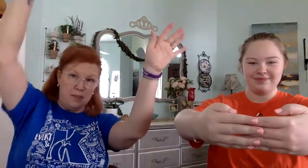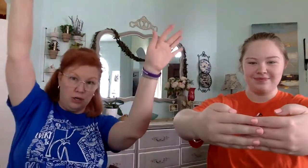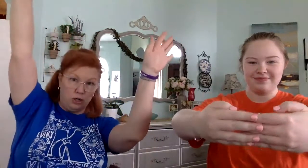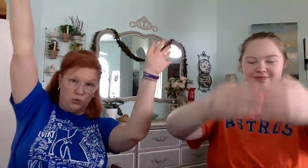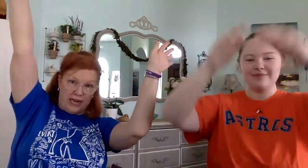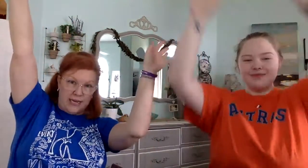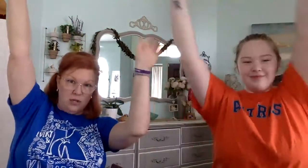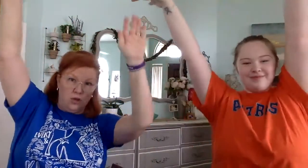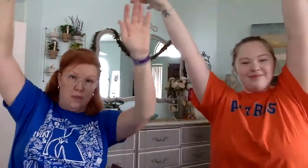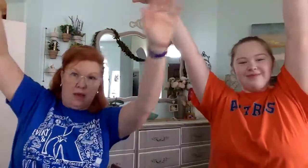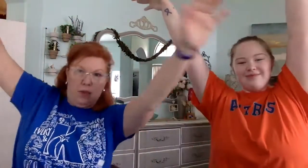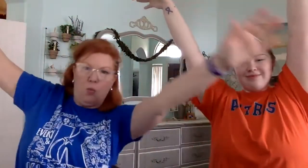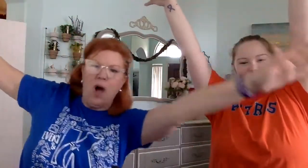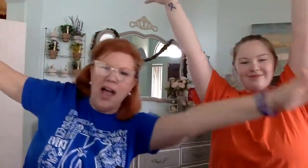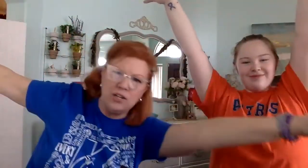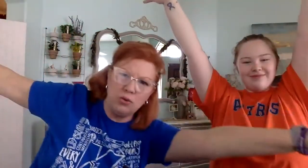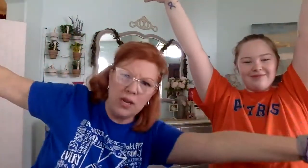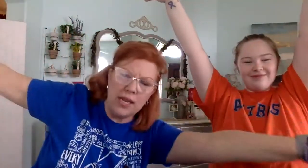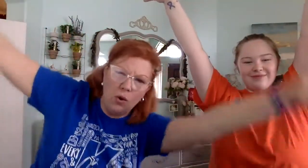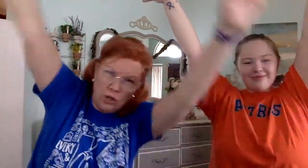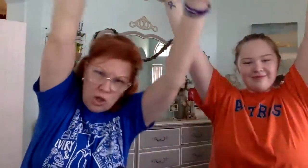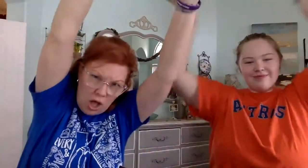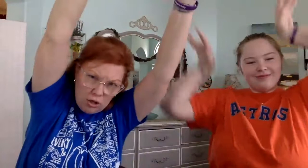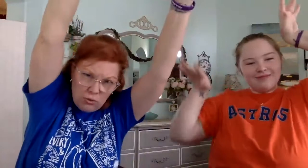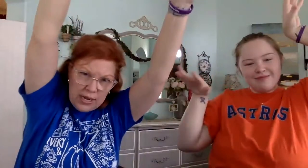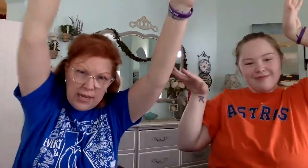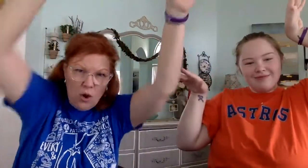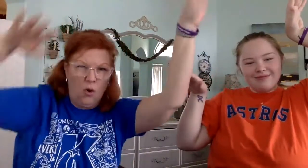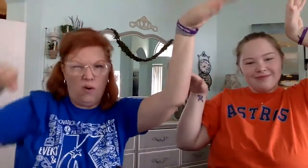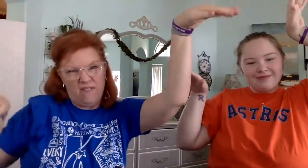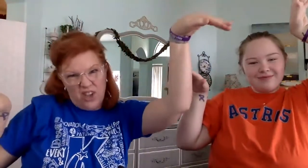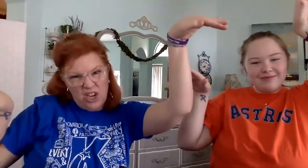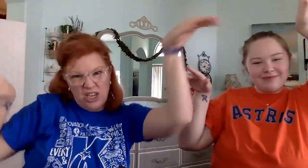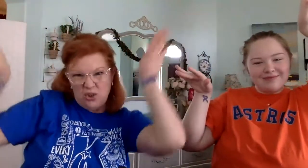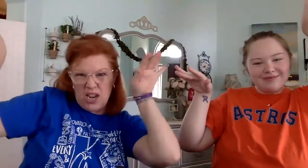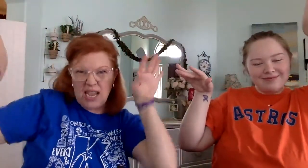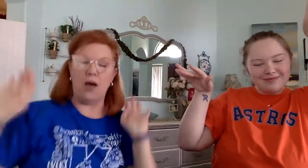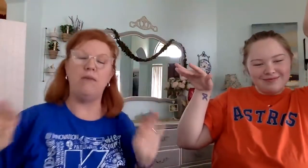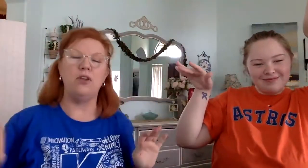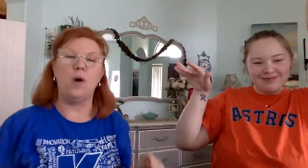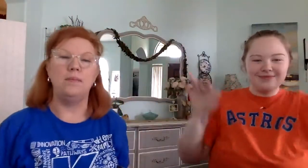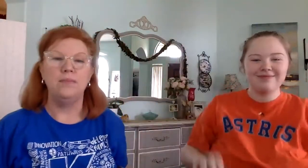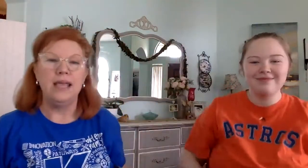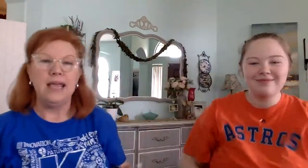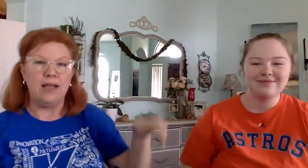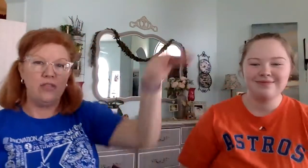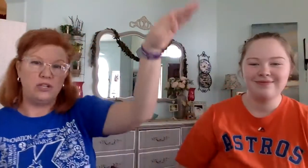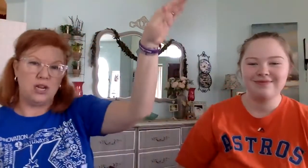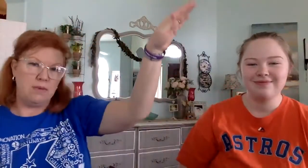a big tree. You can make a big wide tree or a tall tree or a funky tree, however you want. And then there's going to be